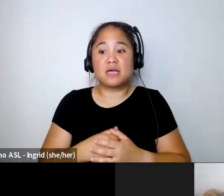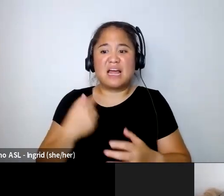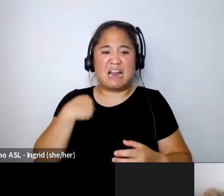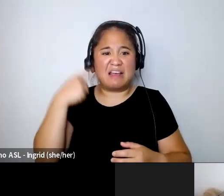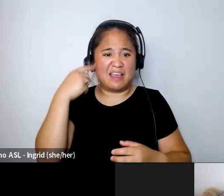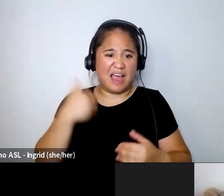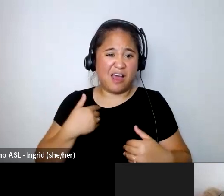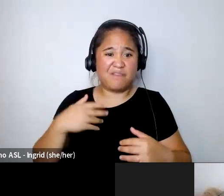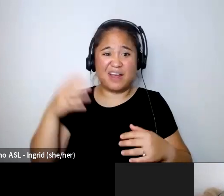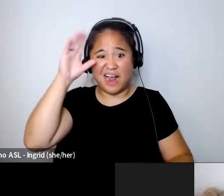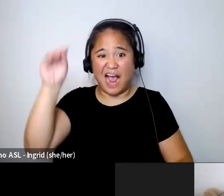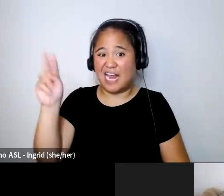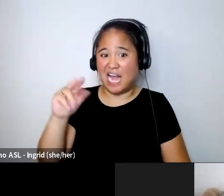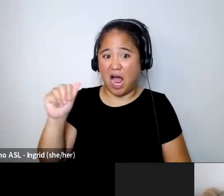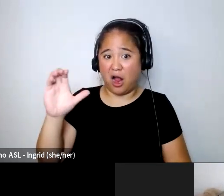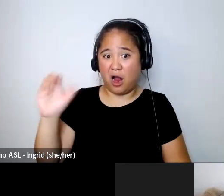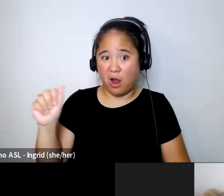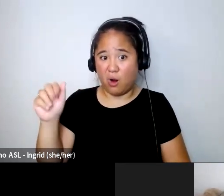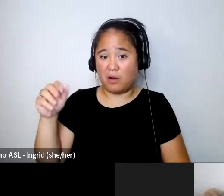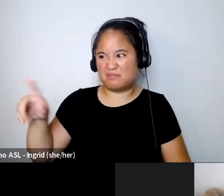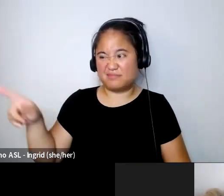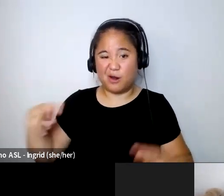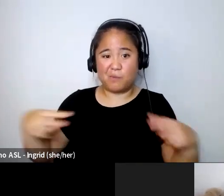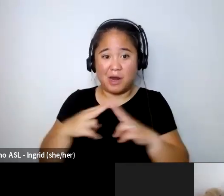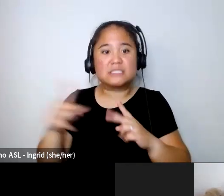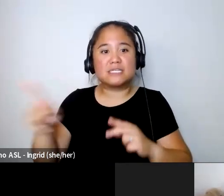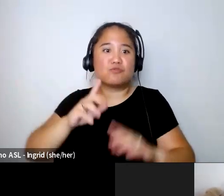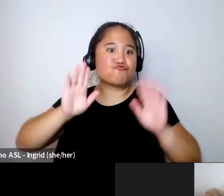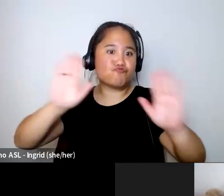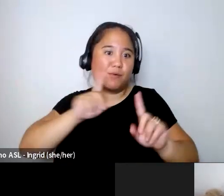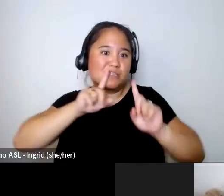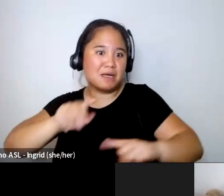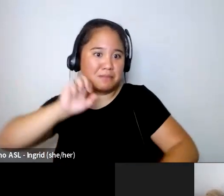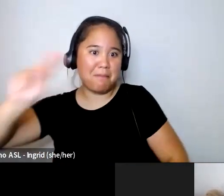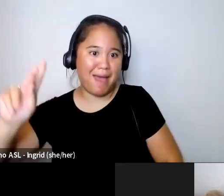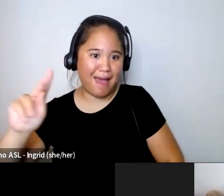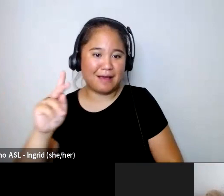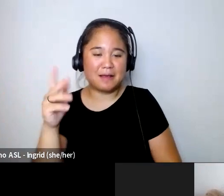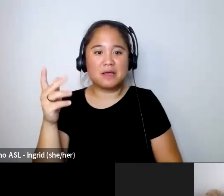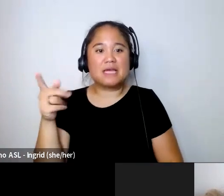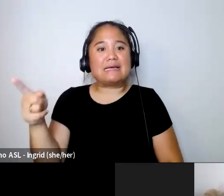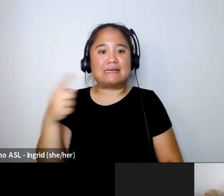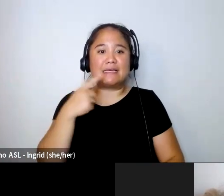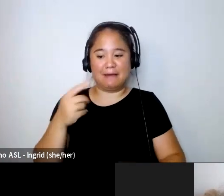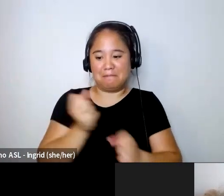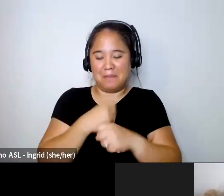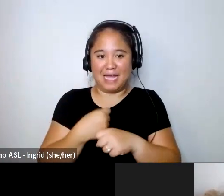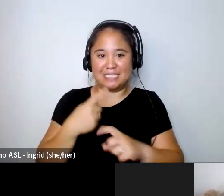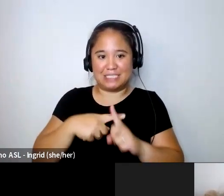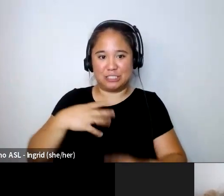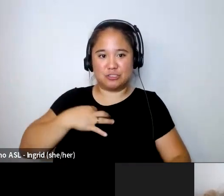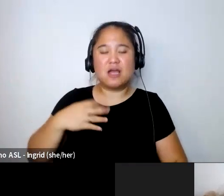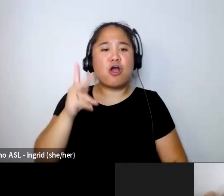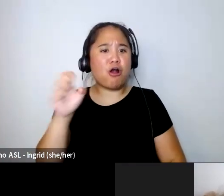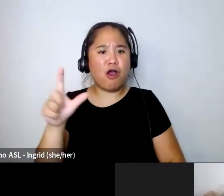paris who made a really great response to that where he um he made a t-shirt that said carl